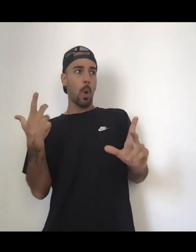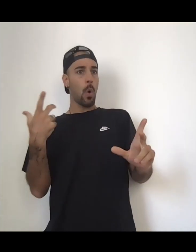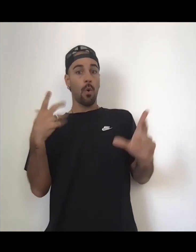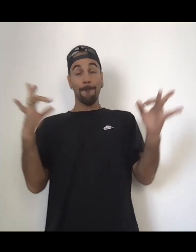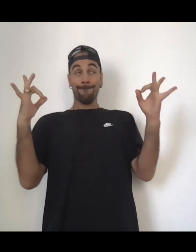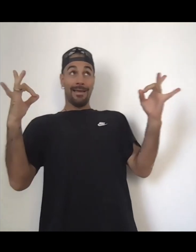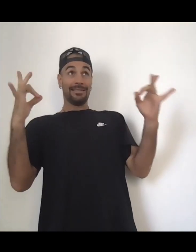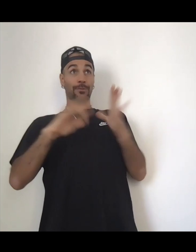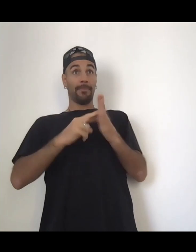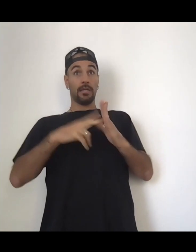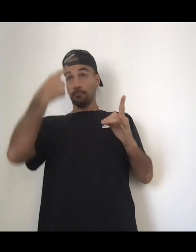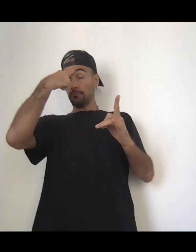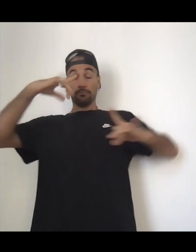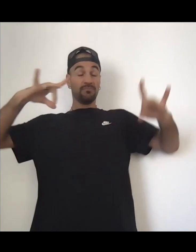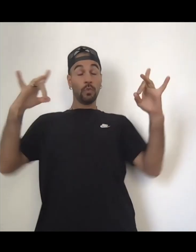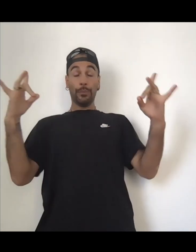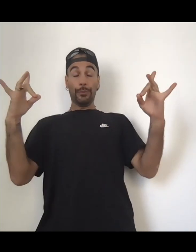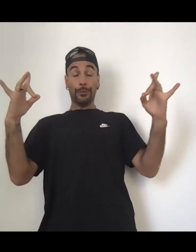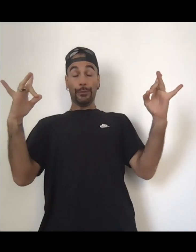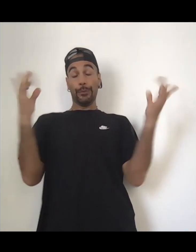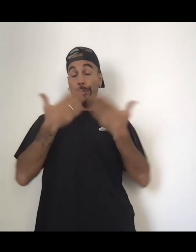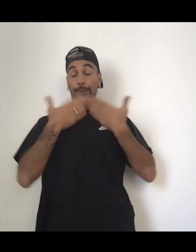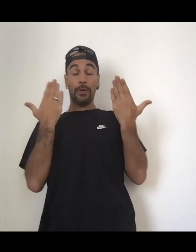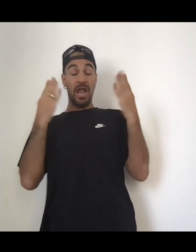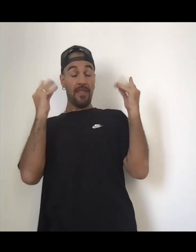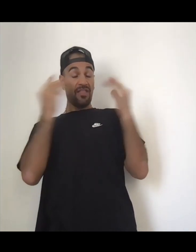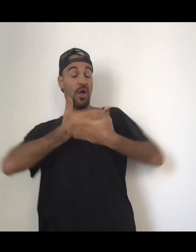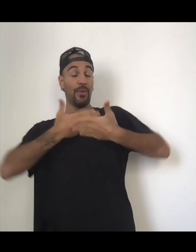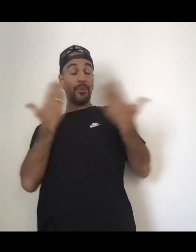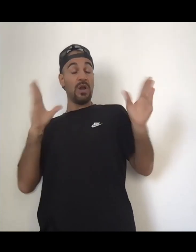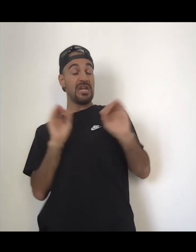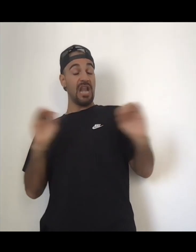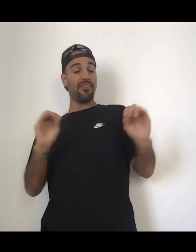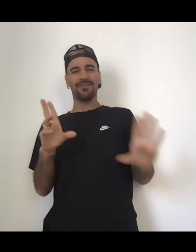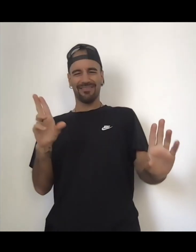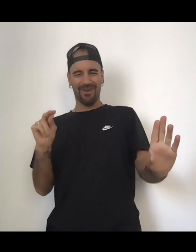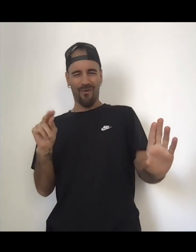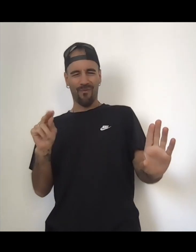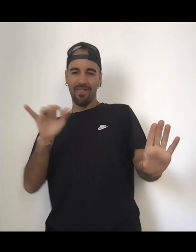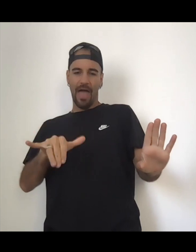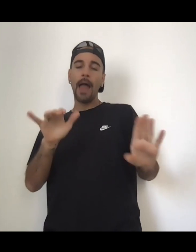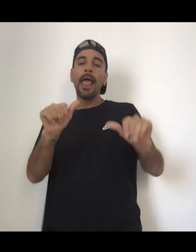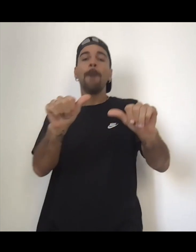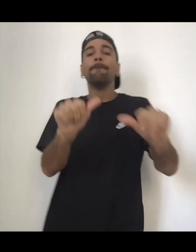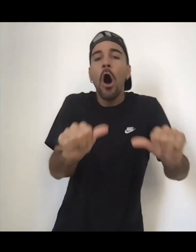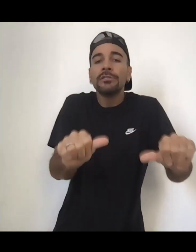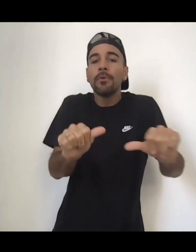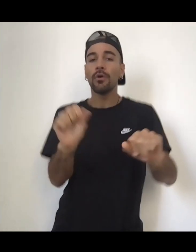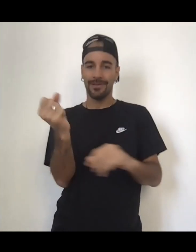nothingness. It's like, meditation is not nothingness. Like, you can do transcendental meditation where you get to, like, higher states of whatever, but, like,